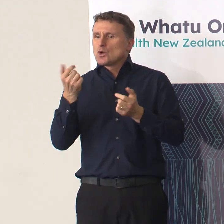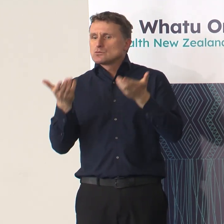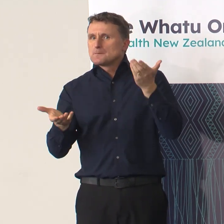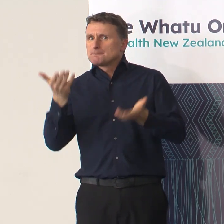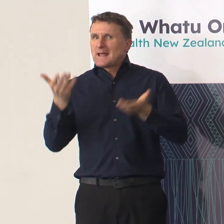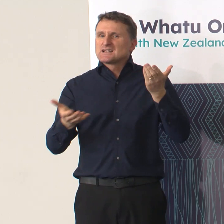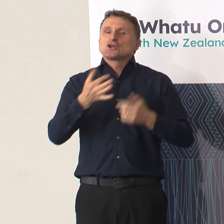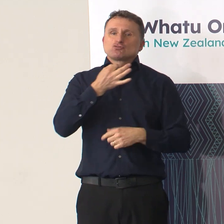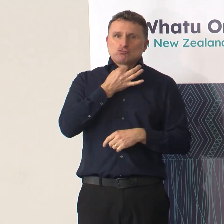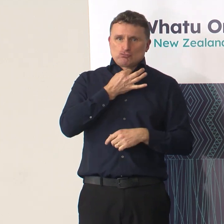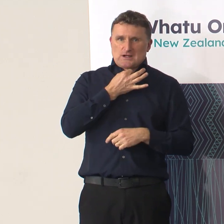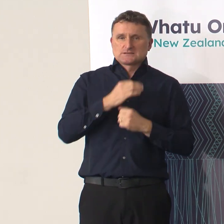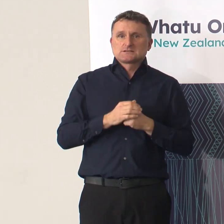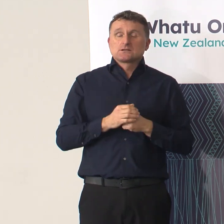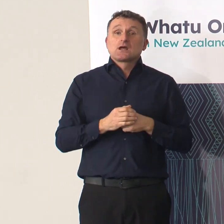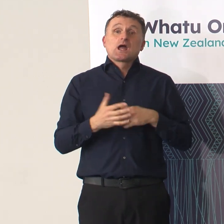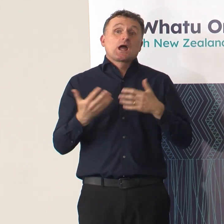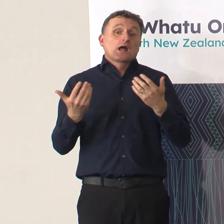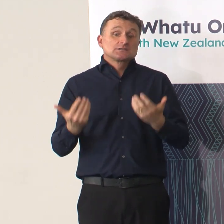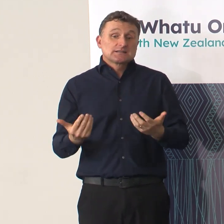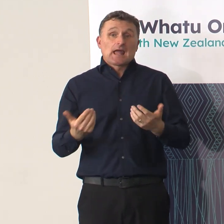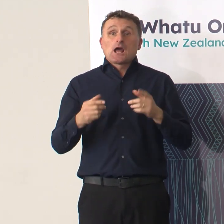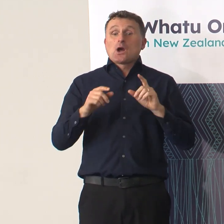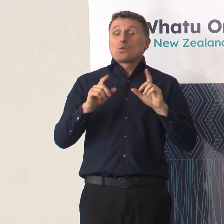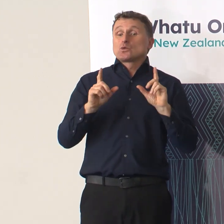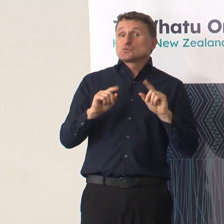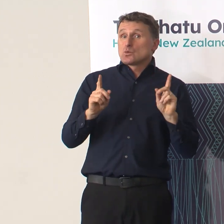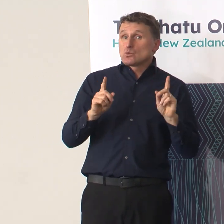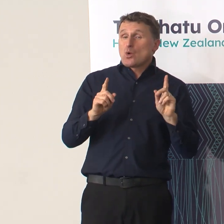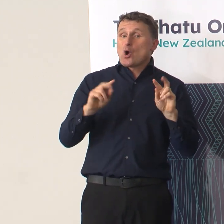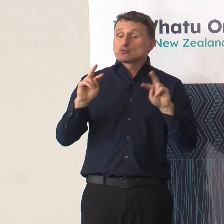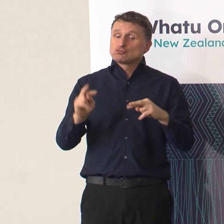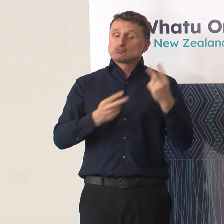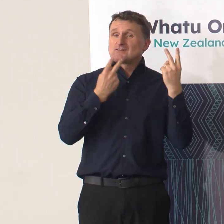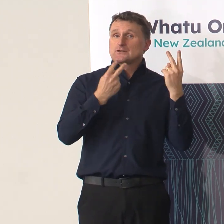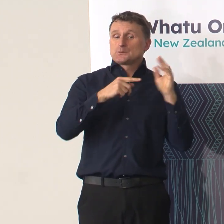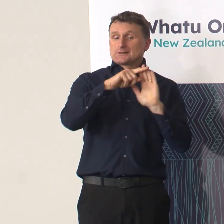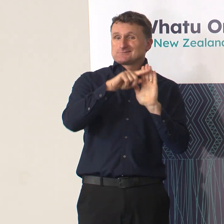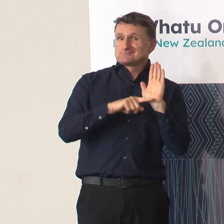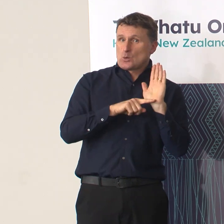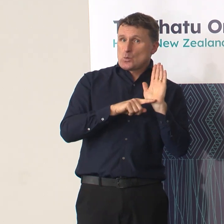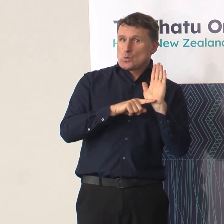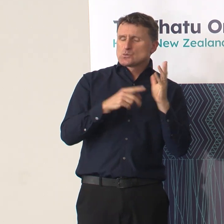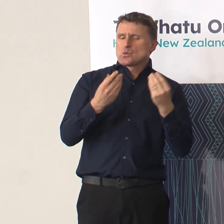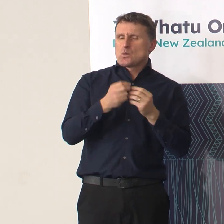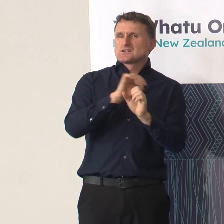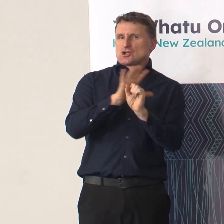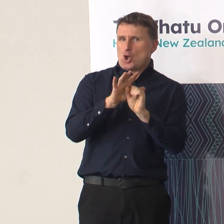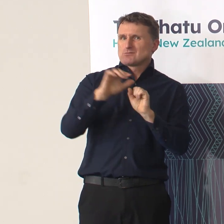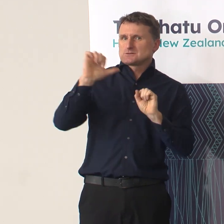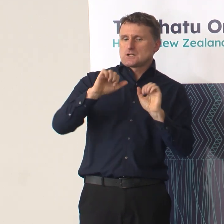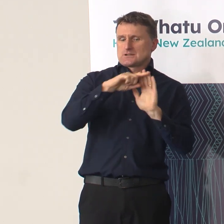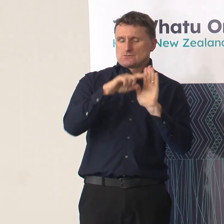the risk that's there. So we're in the middle right now of reviewing the range of measures that we have available to us.